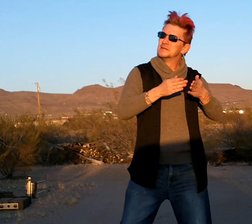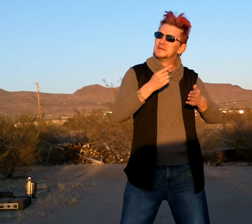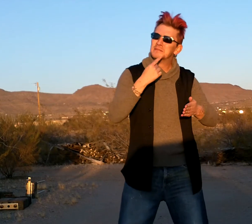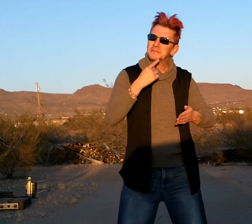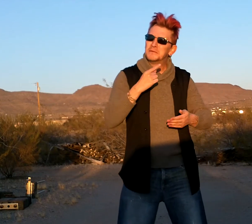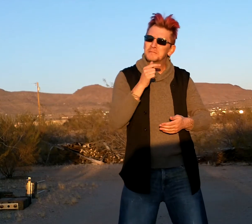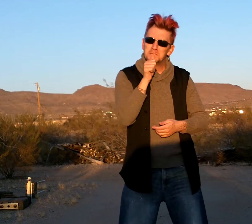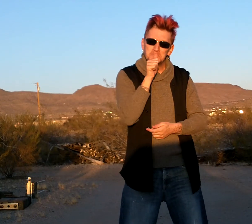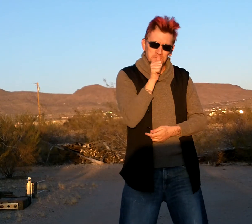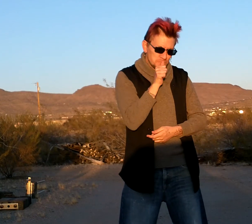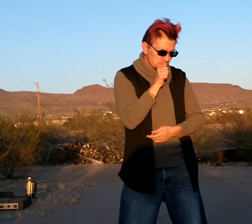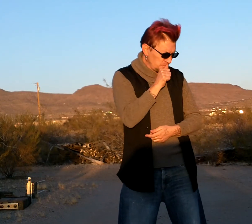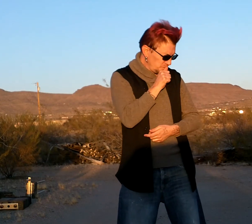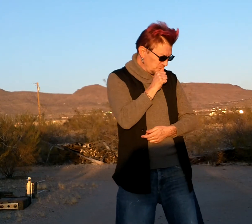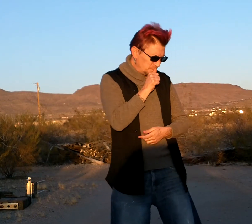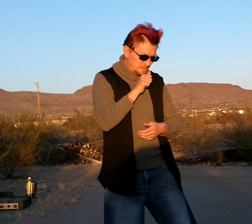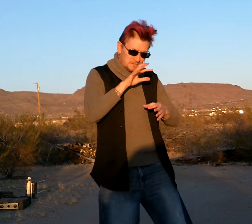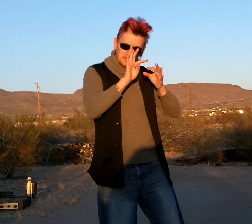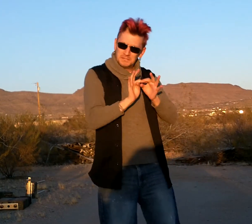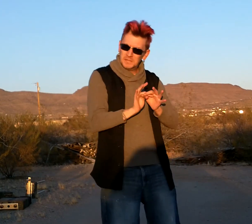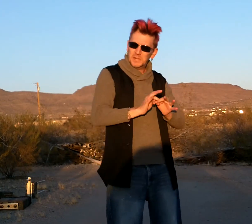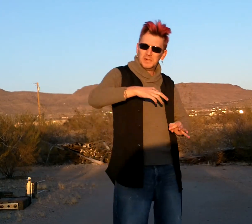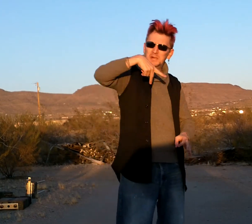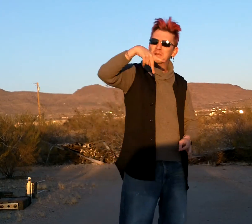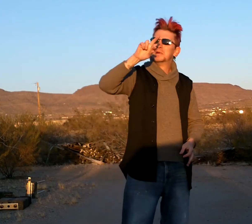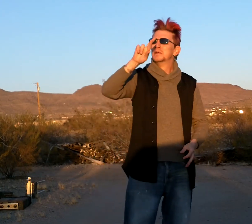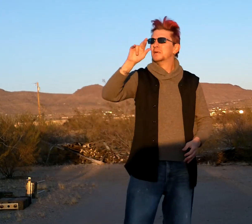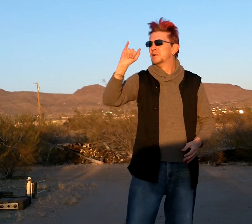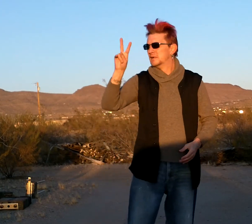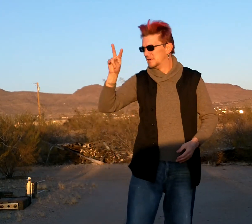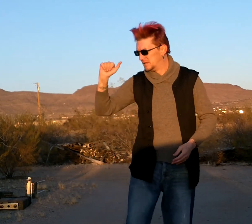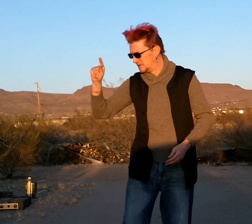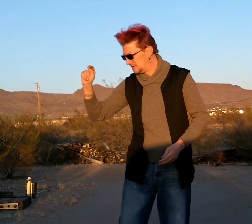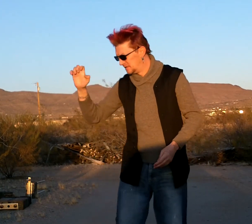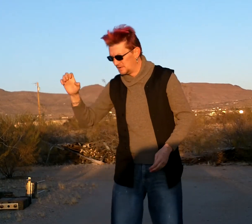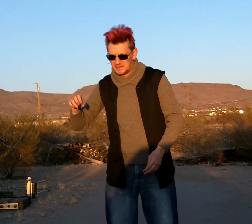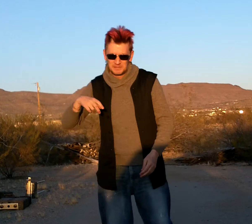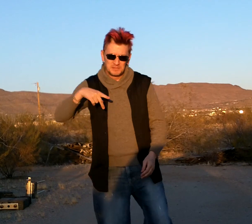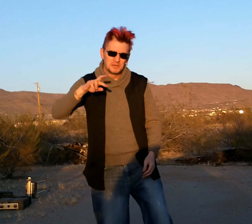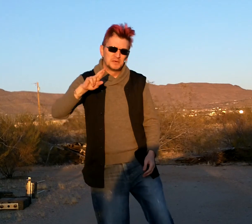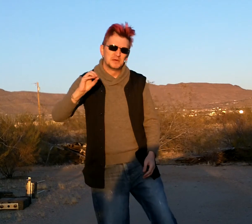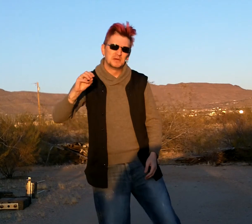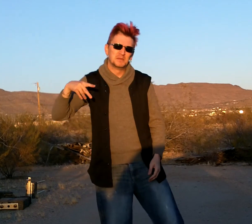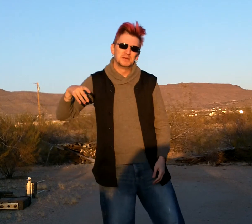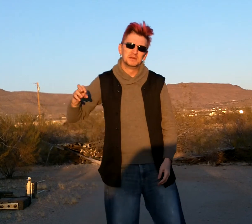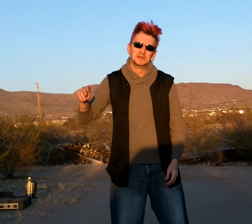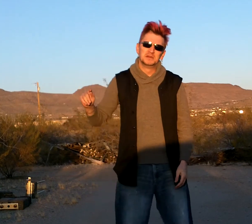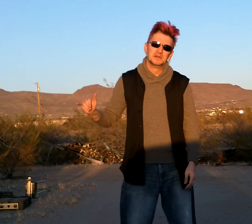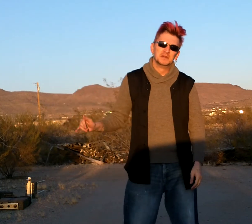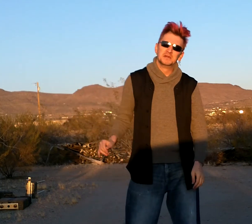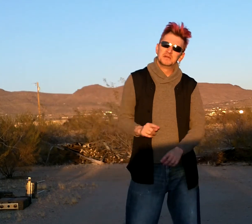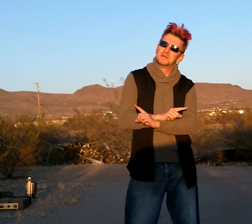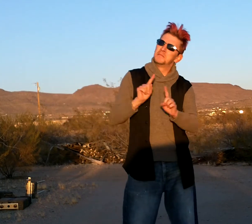said private property. But on the back